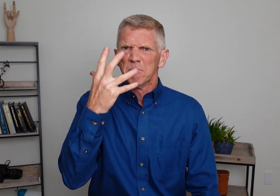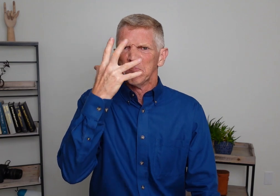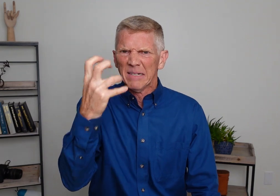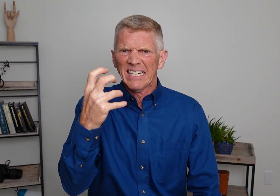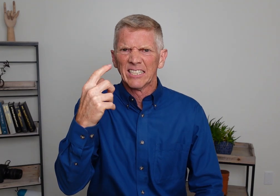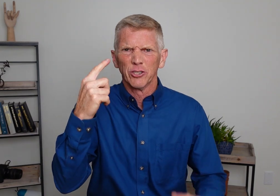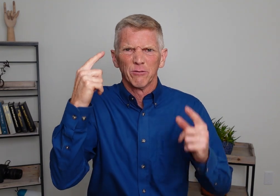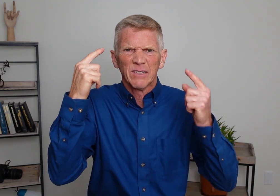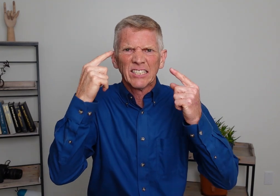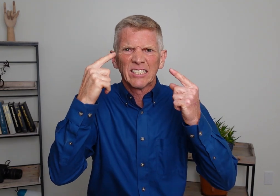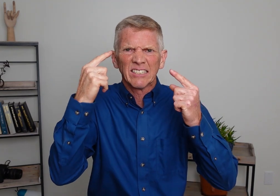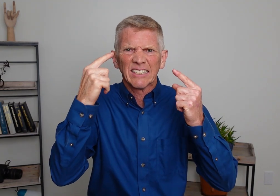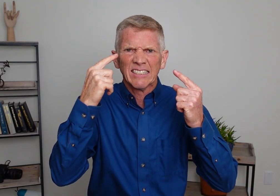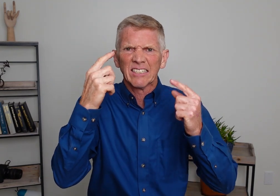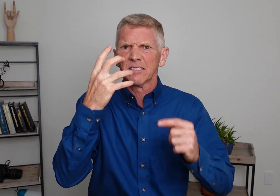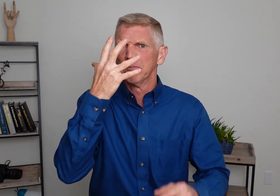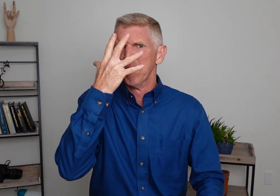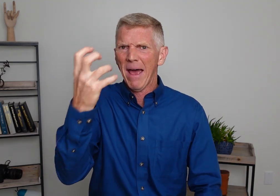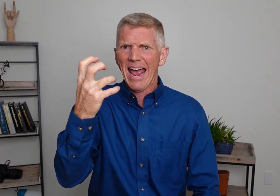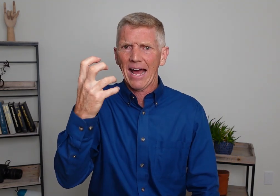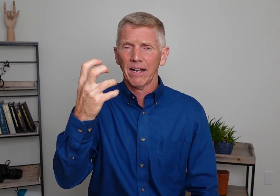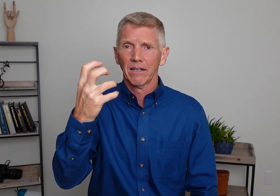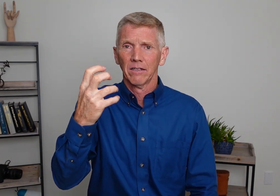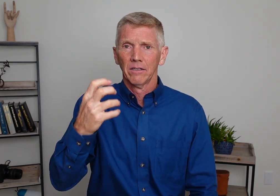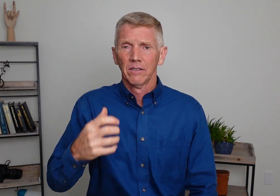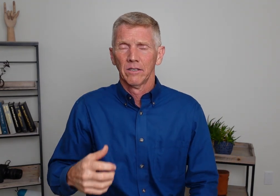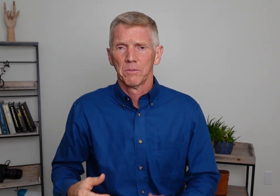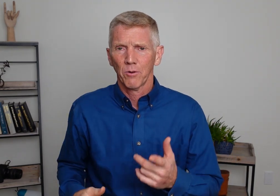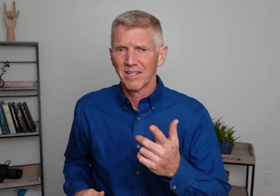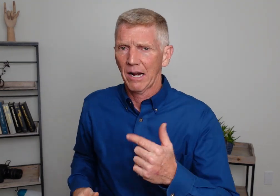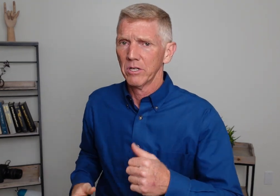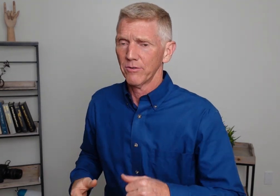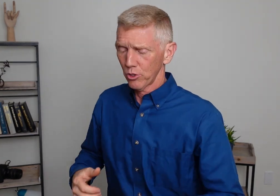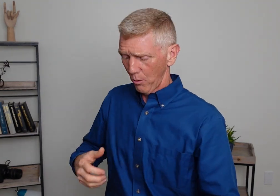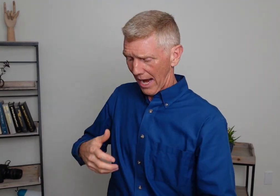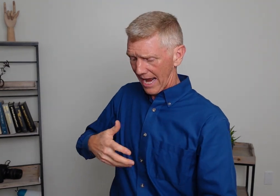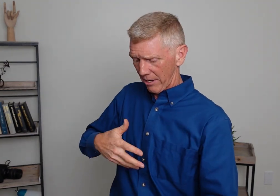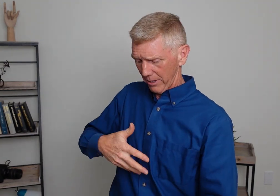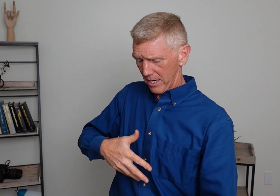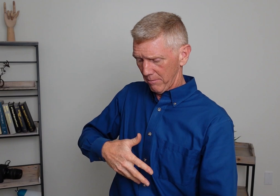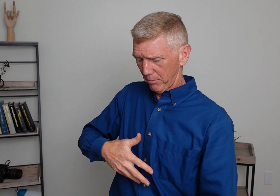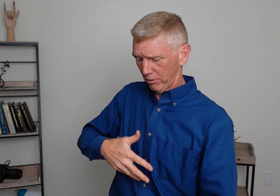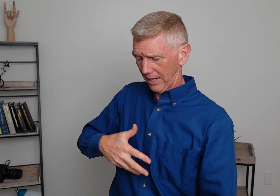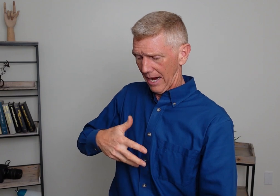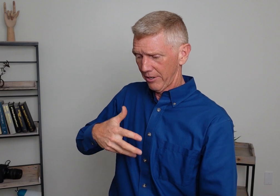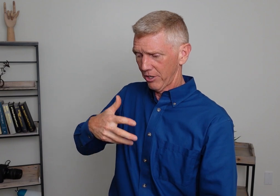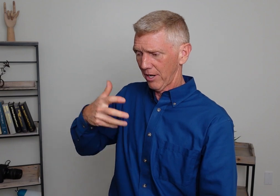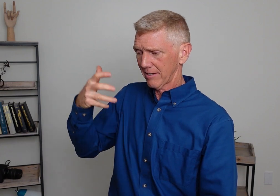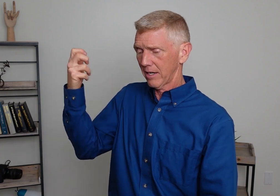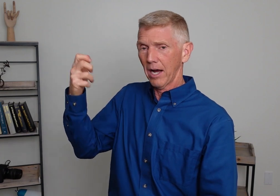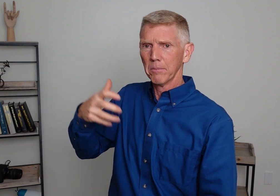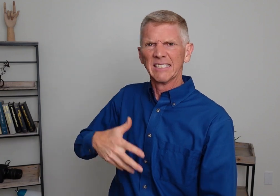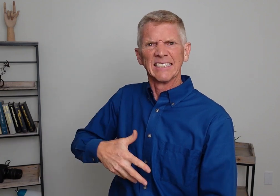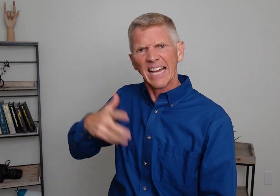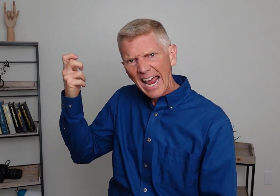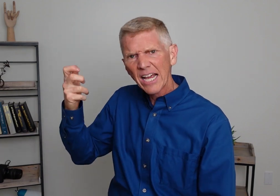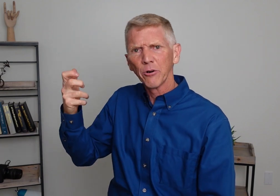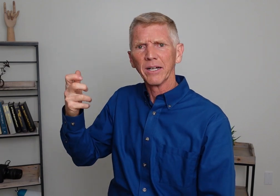Mad. Because your face gets like this. Mad. Show you the sideways view. So angry. Pull it out of your chest and up. Angry.